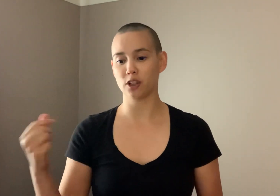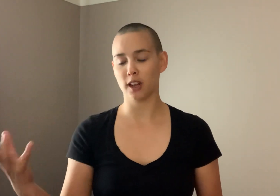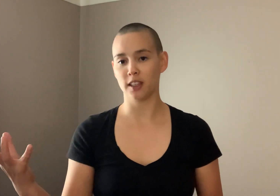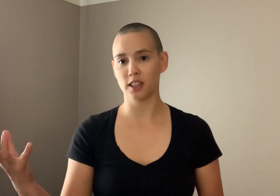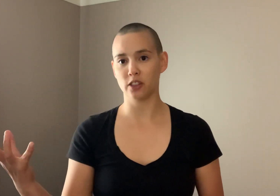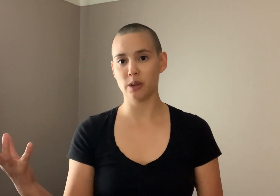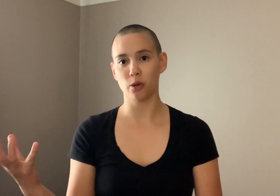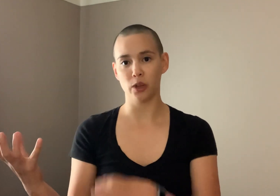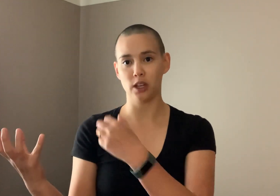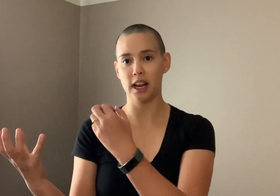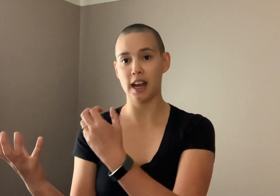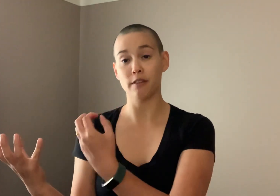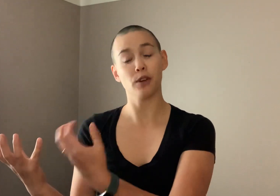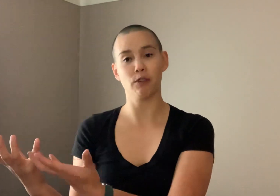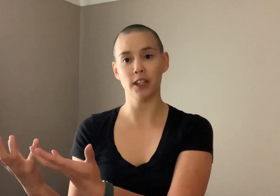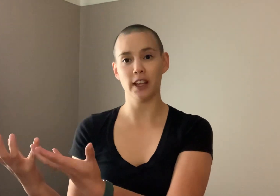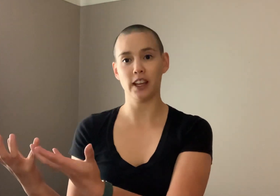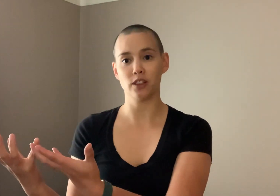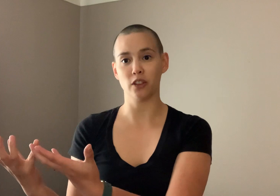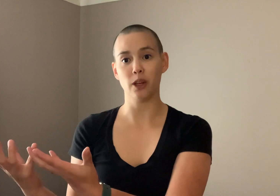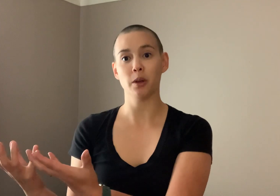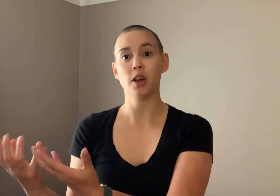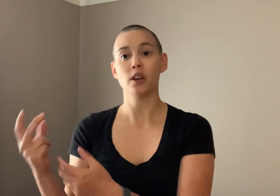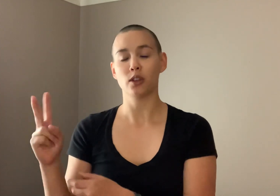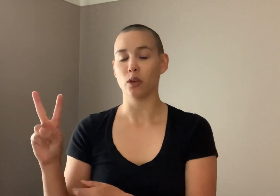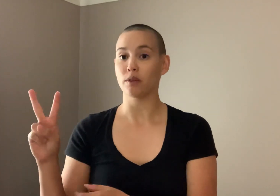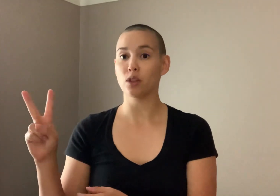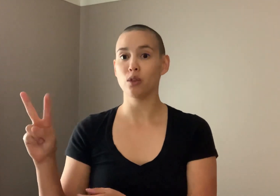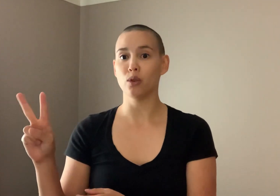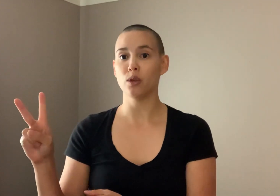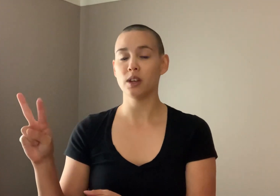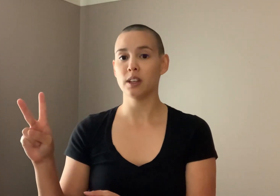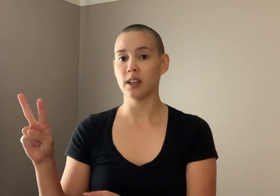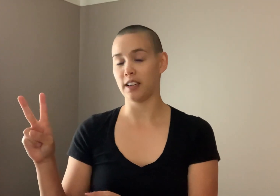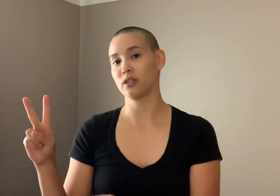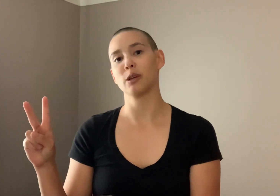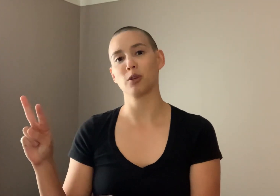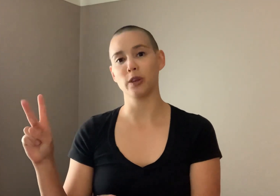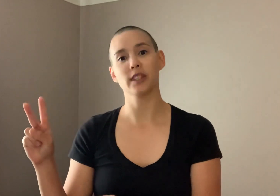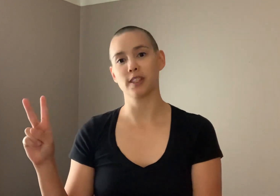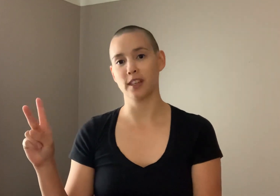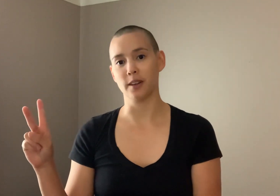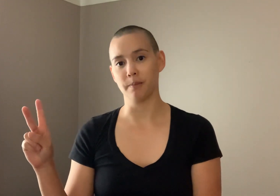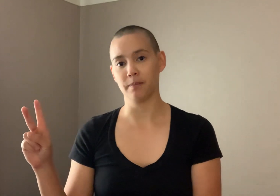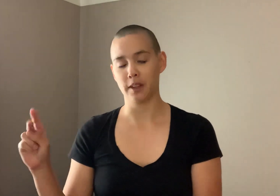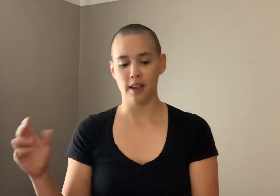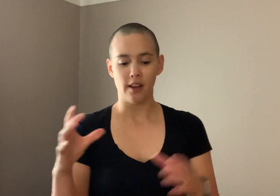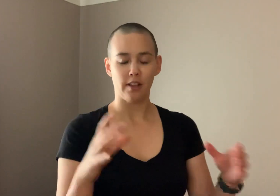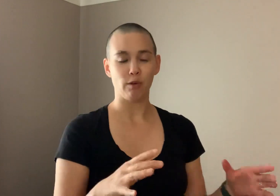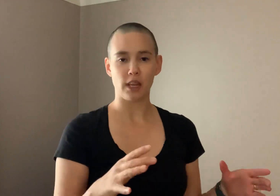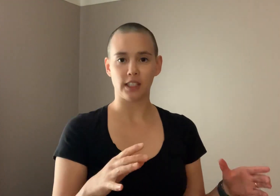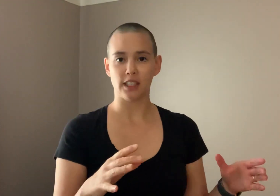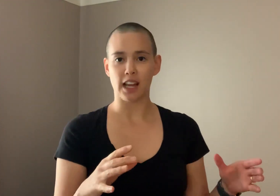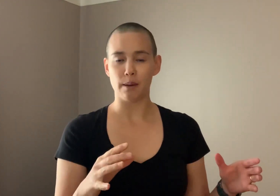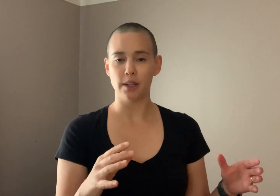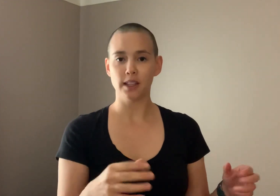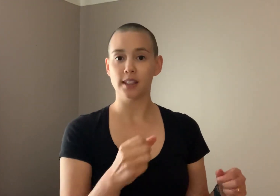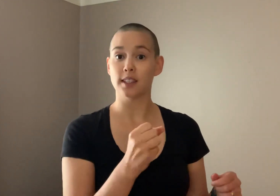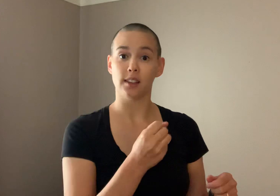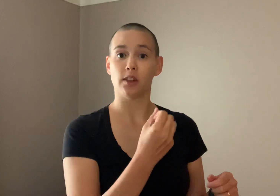chocolate ice cream or you can have vanilla ice cream. So you have two ice cream choices there. Then we get to the toppings and say that